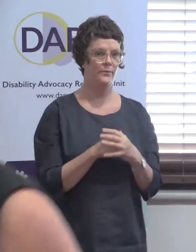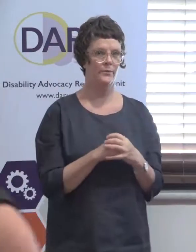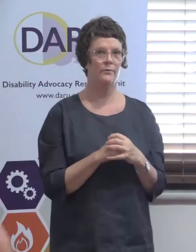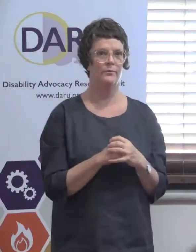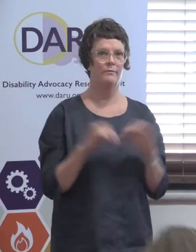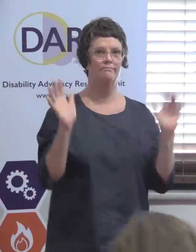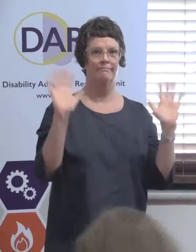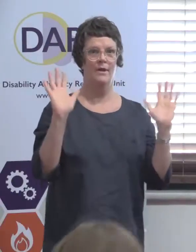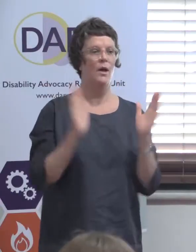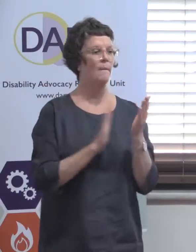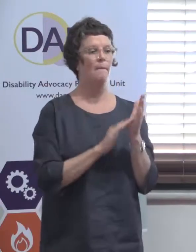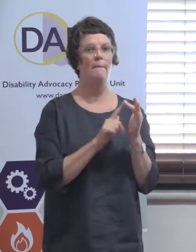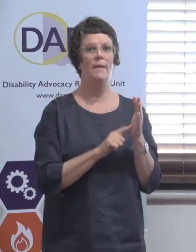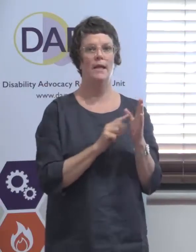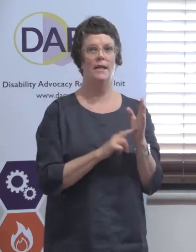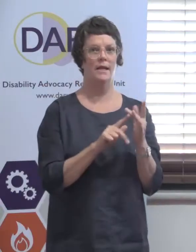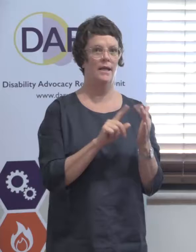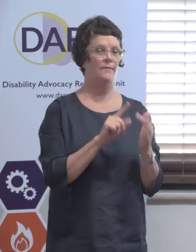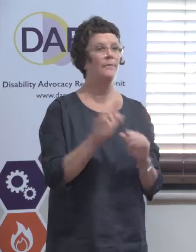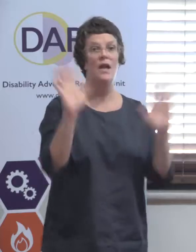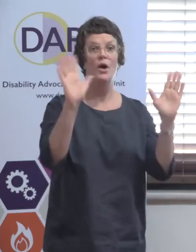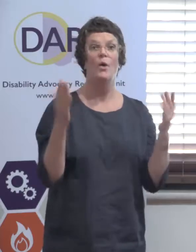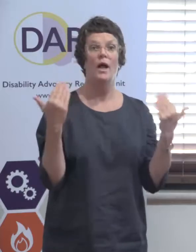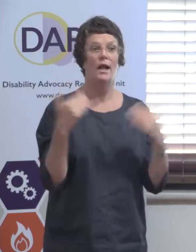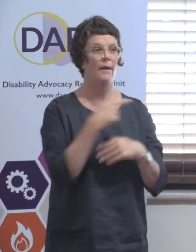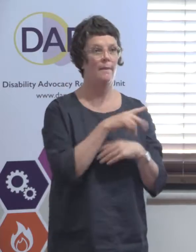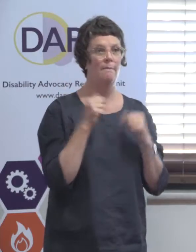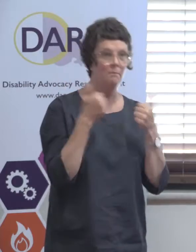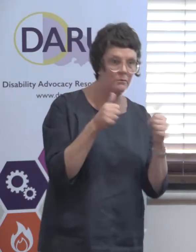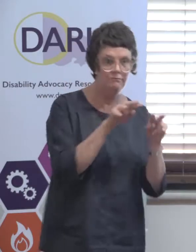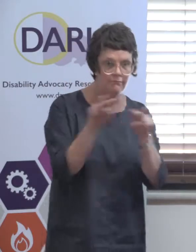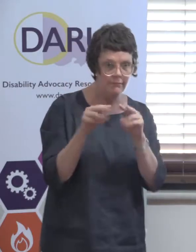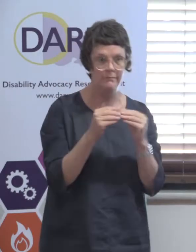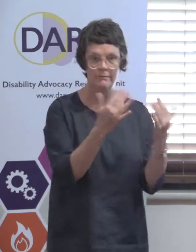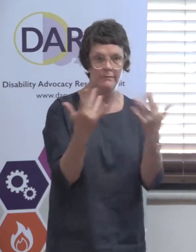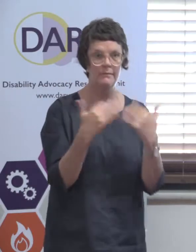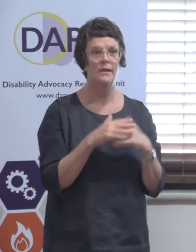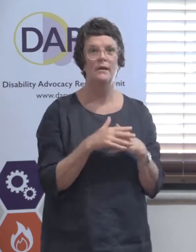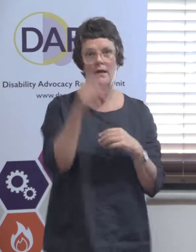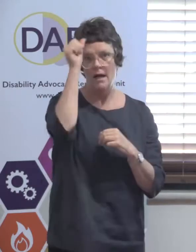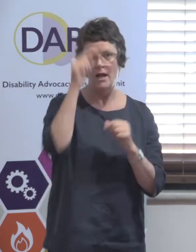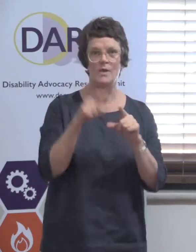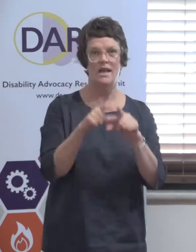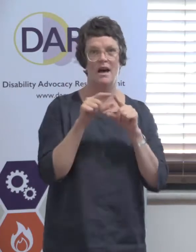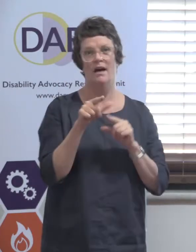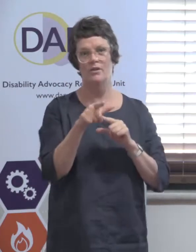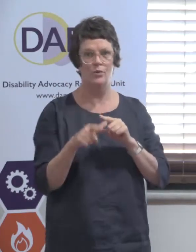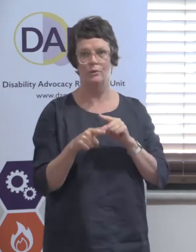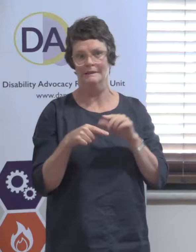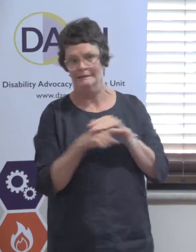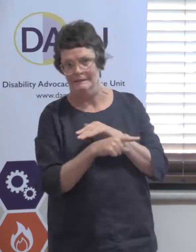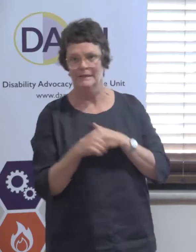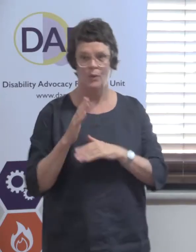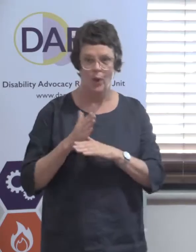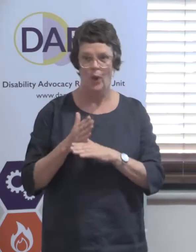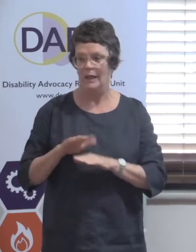Hello and welcome. It's really good to see so many people here, I know it's hard for you to take time out. Of your